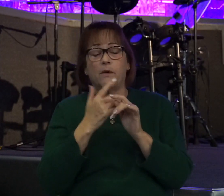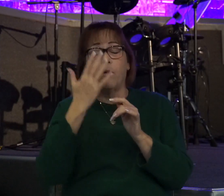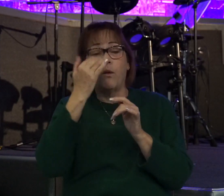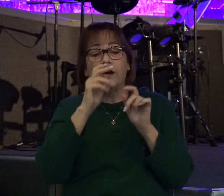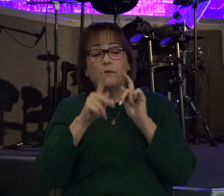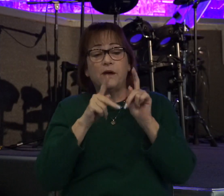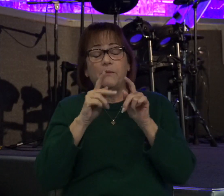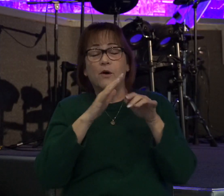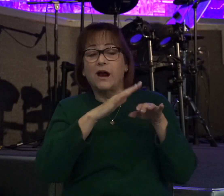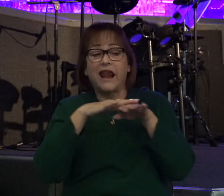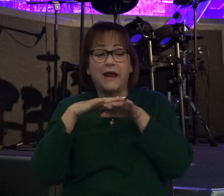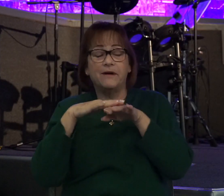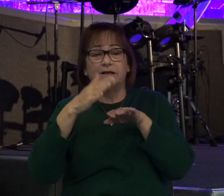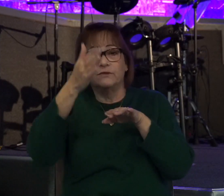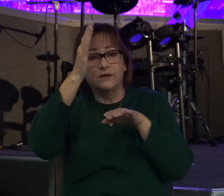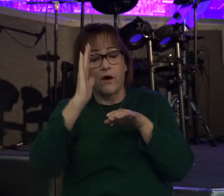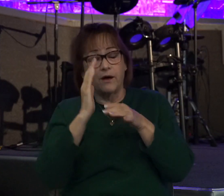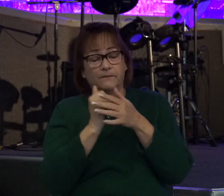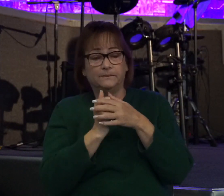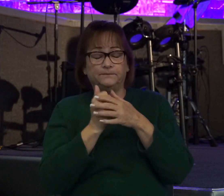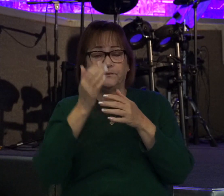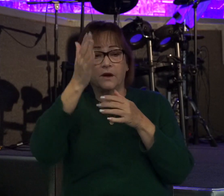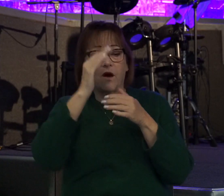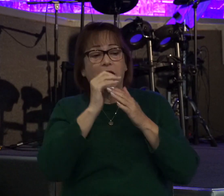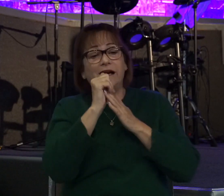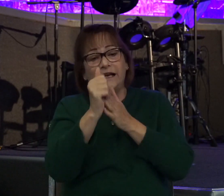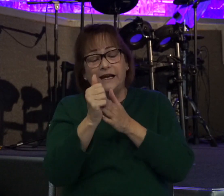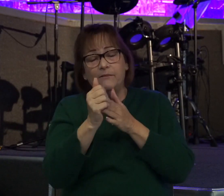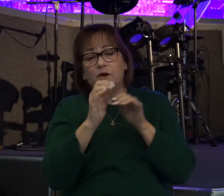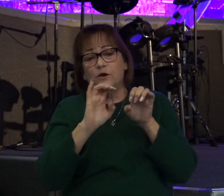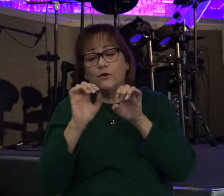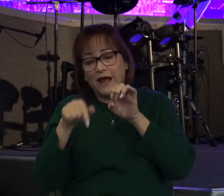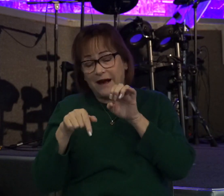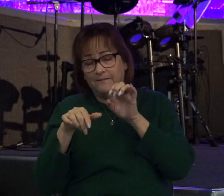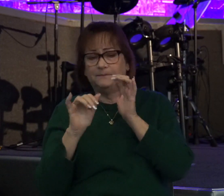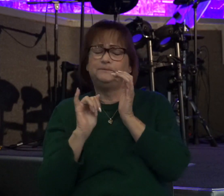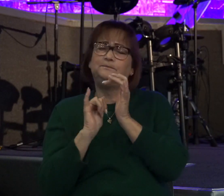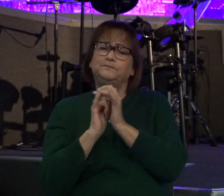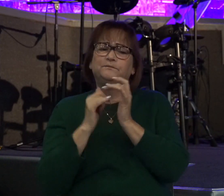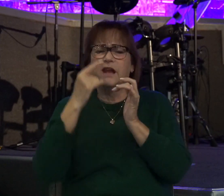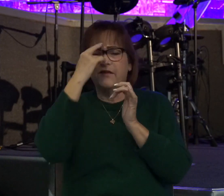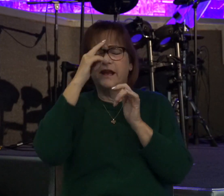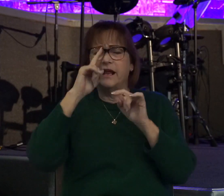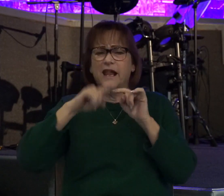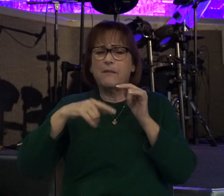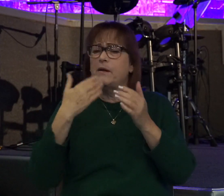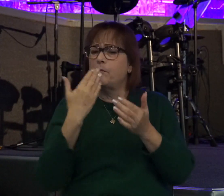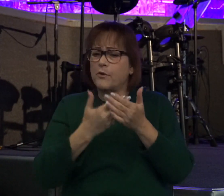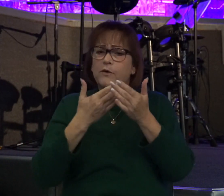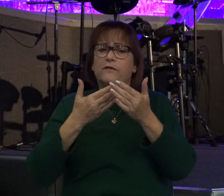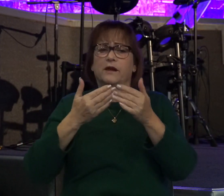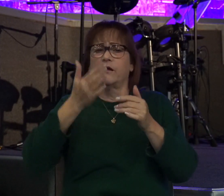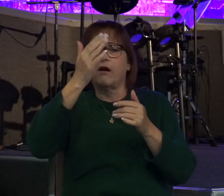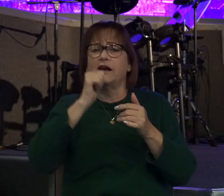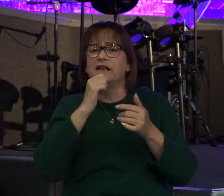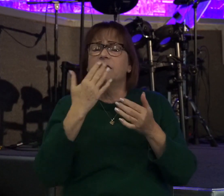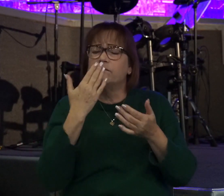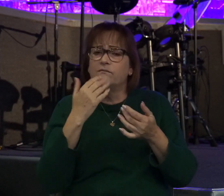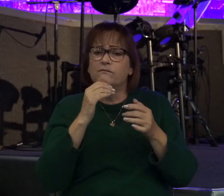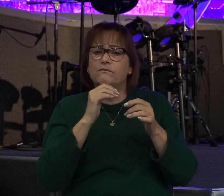claim it was God? God leading them to do this. Because they think it can't be proved that it wasn't. Right?